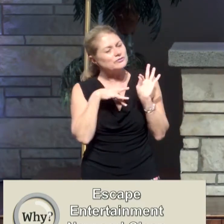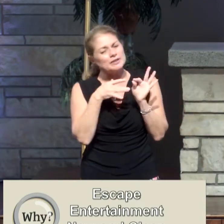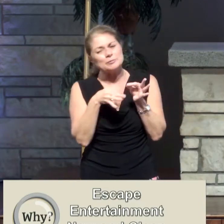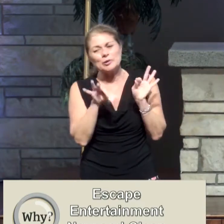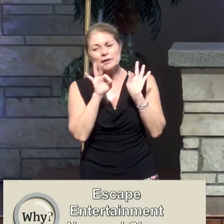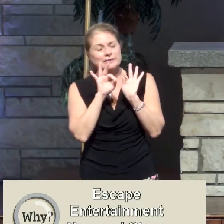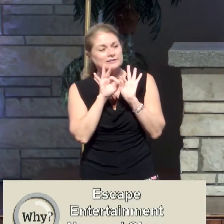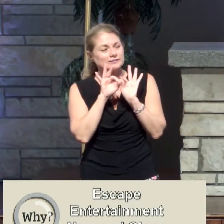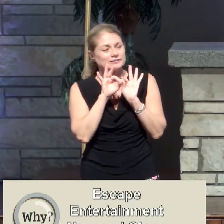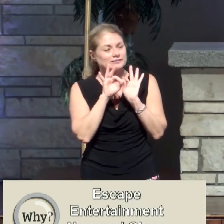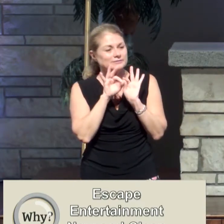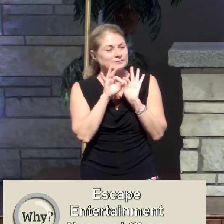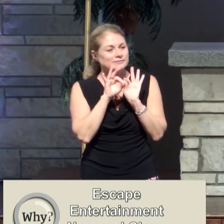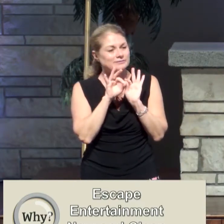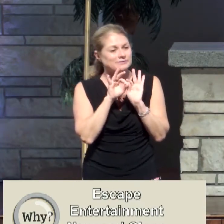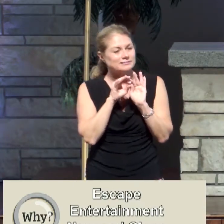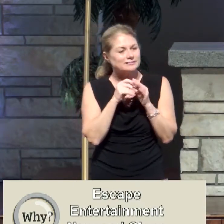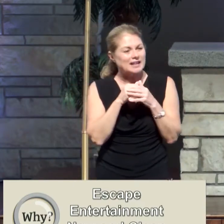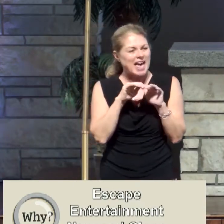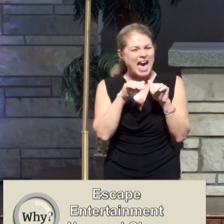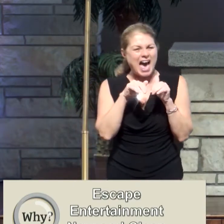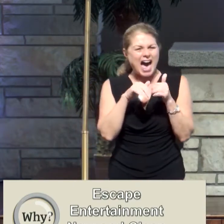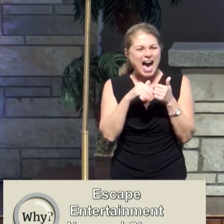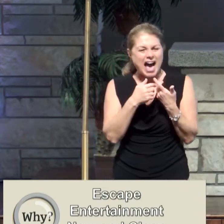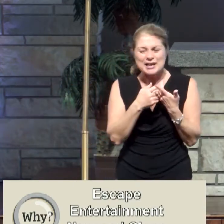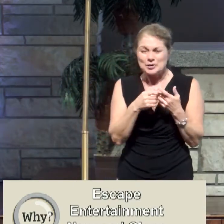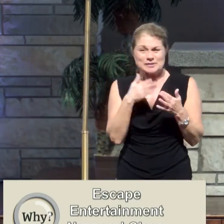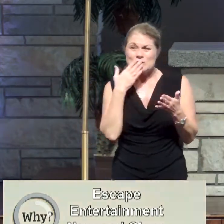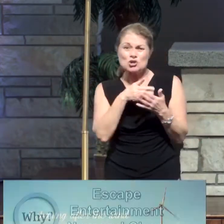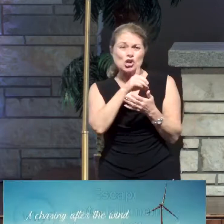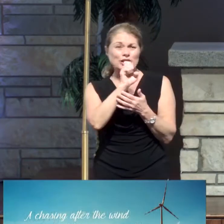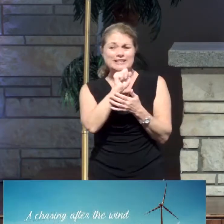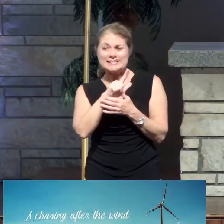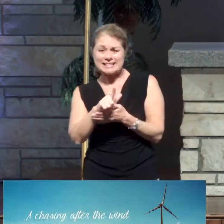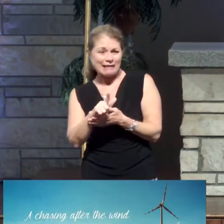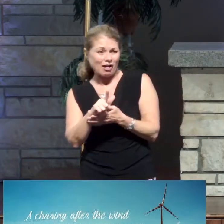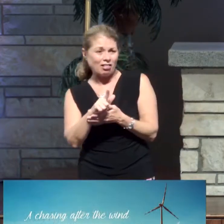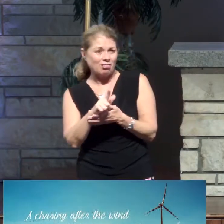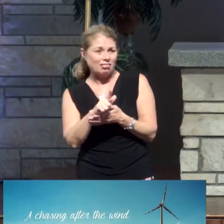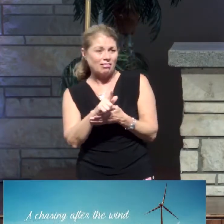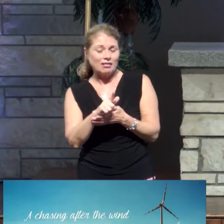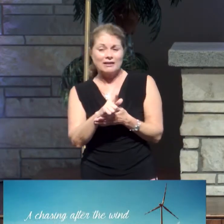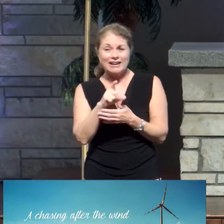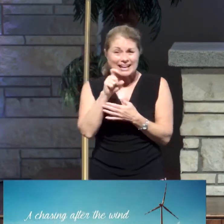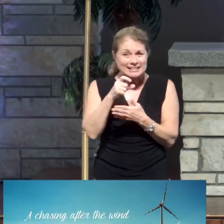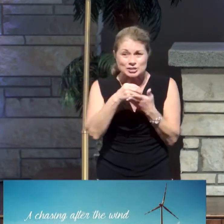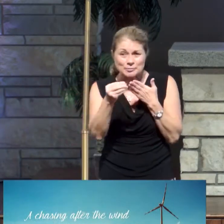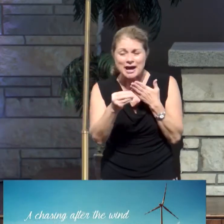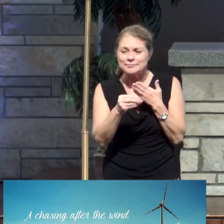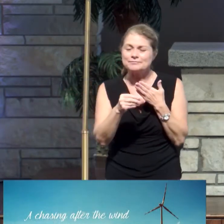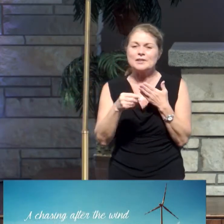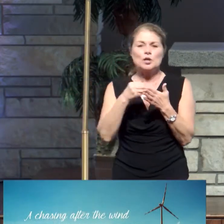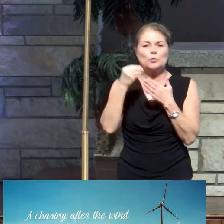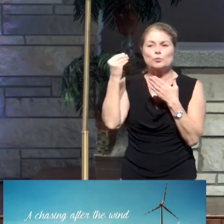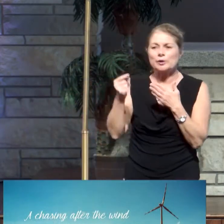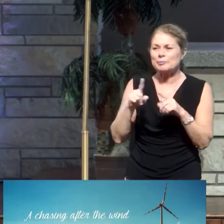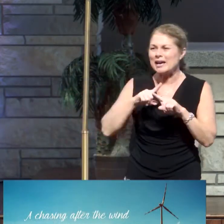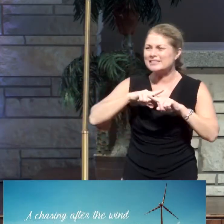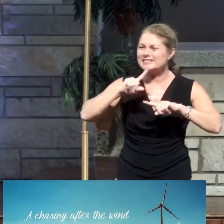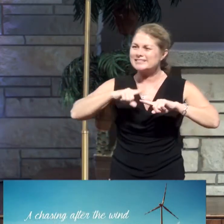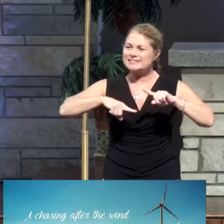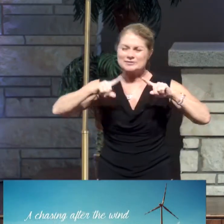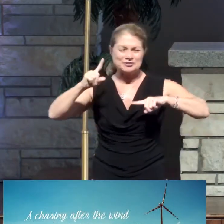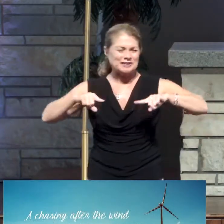just a good deal. How could I pass it up? It was just a good deal. We buy all this kind of stuff. Okay, we buy something that you